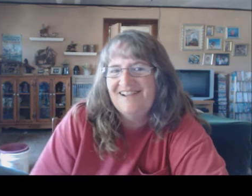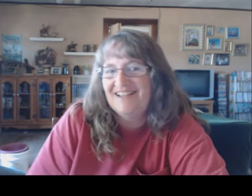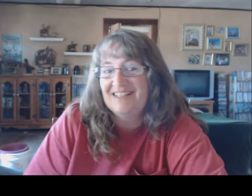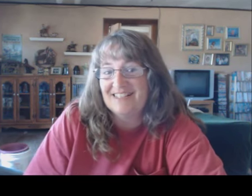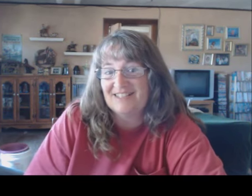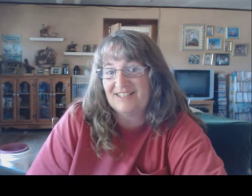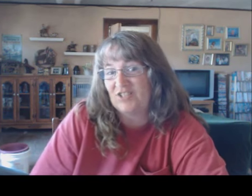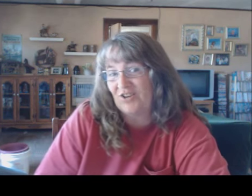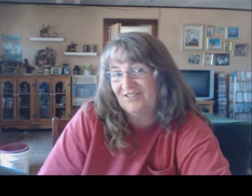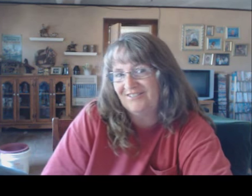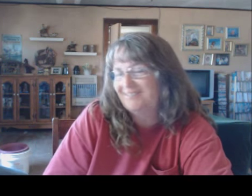Easy as it is hard.